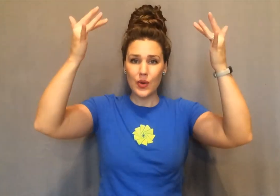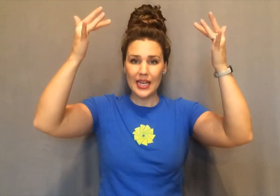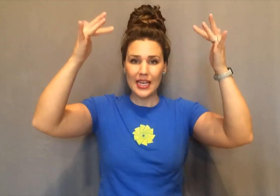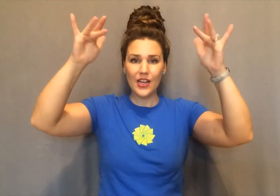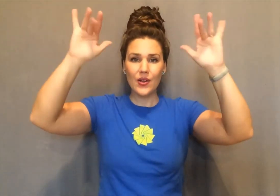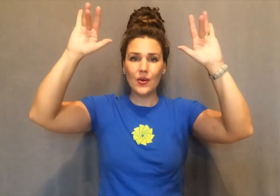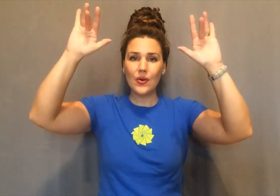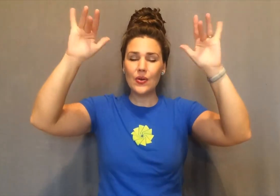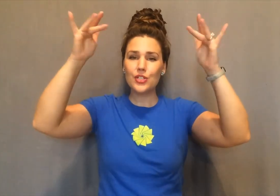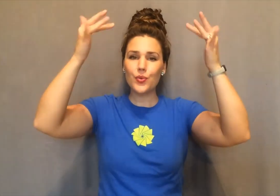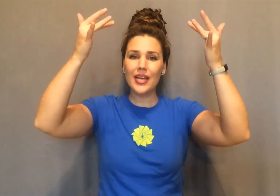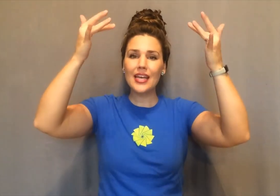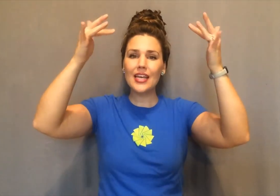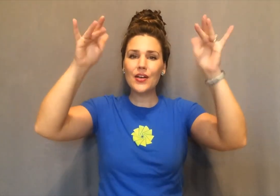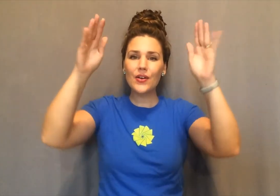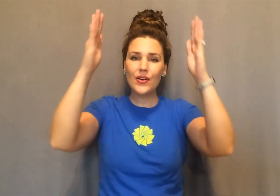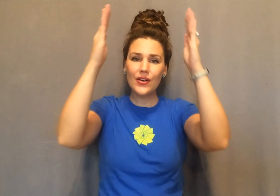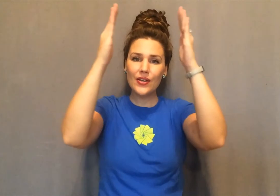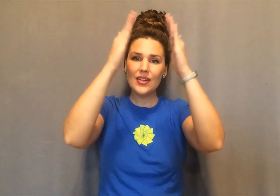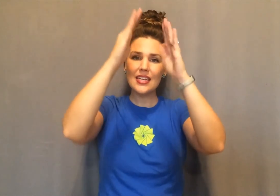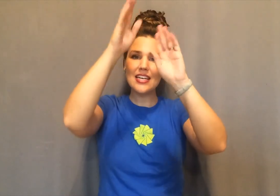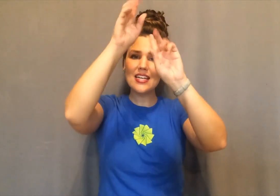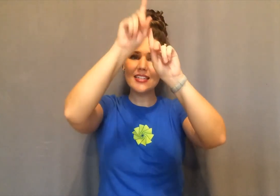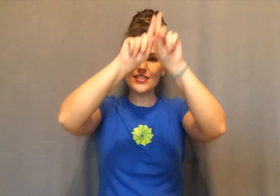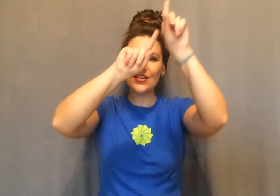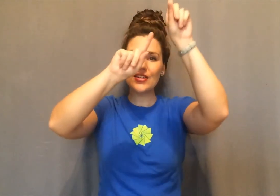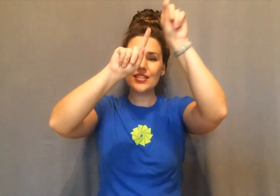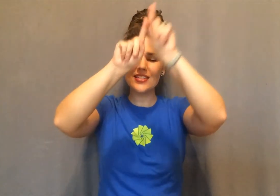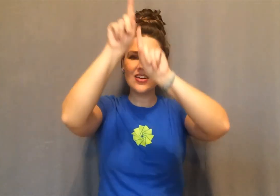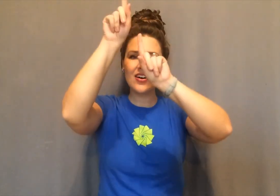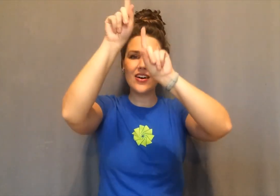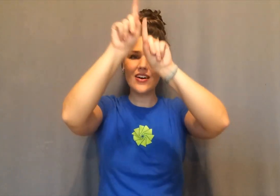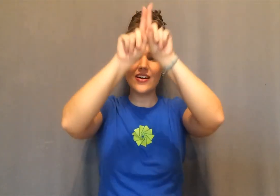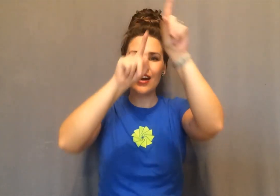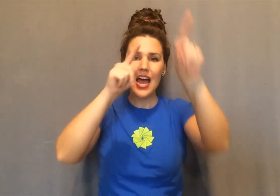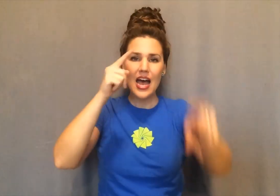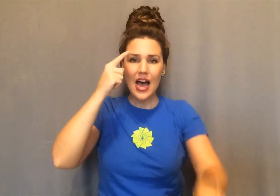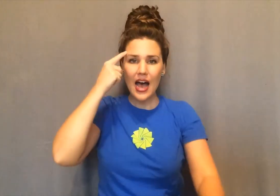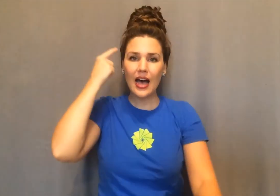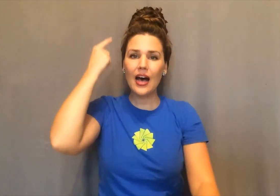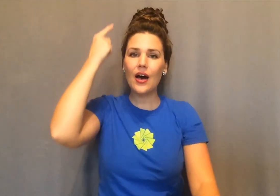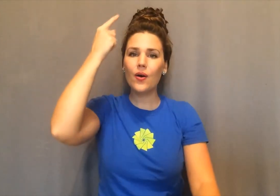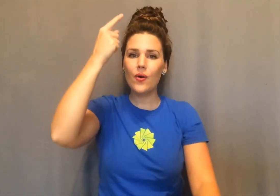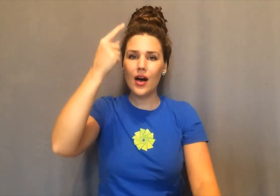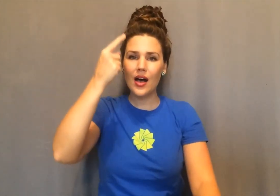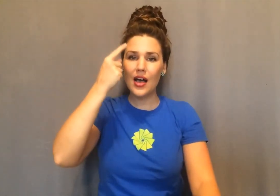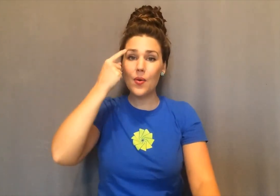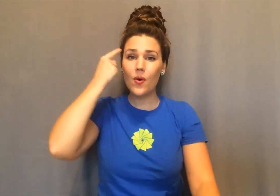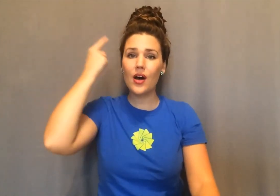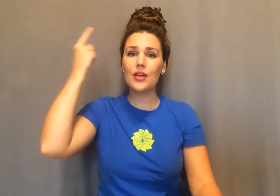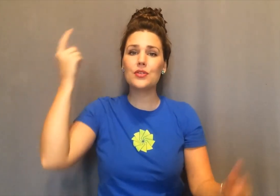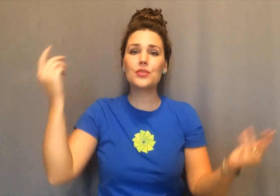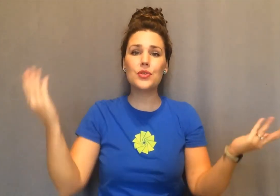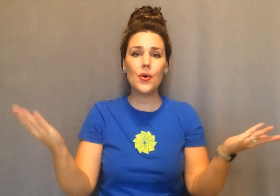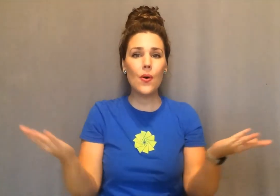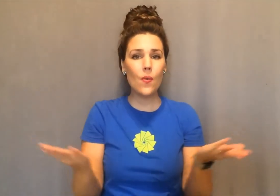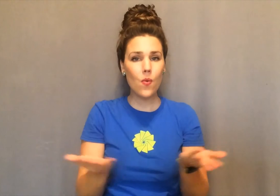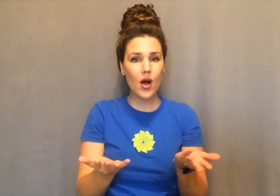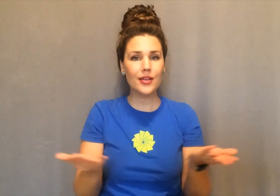Twinkle, twinkle, little star. How I wonder what